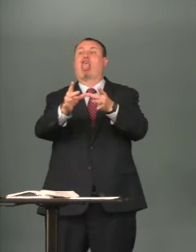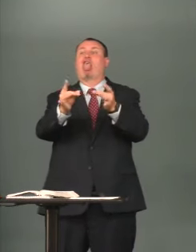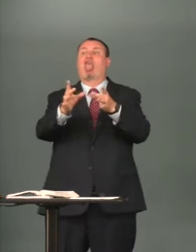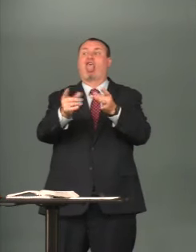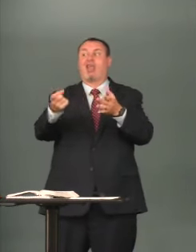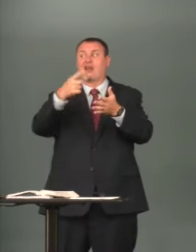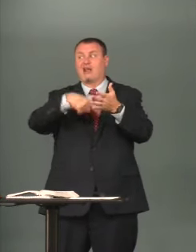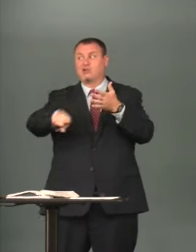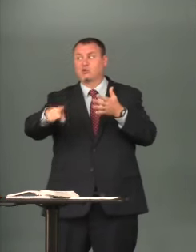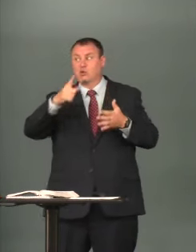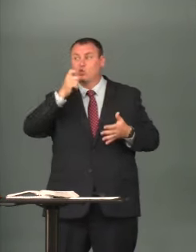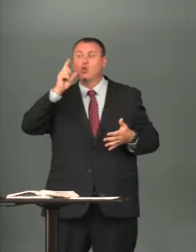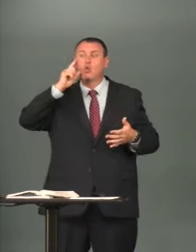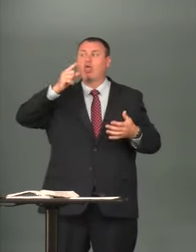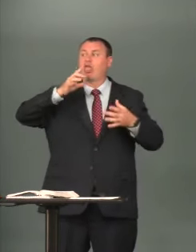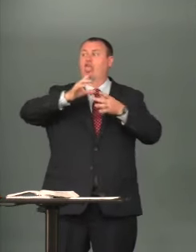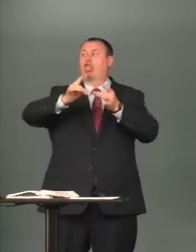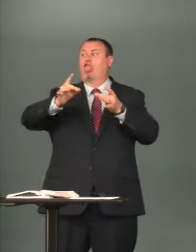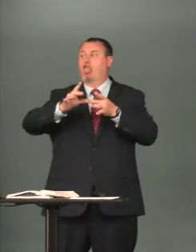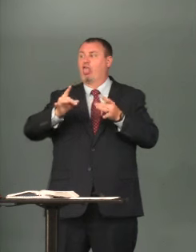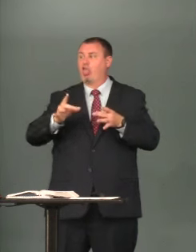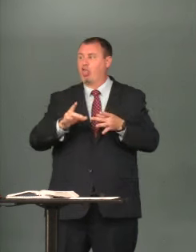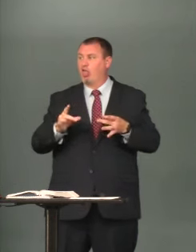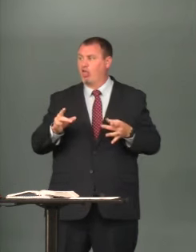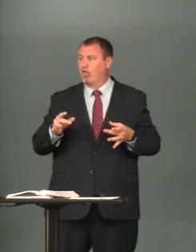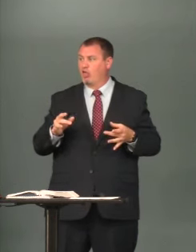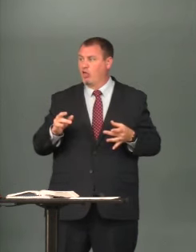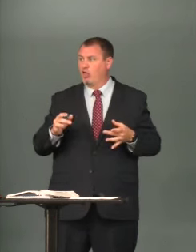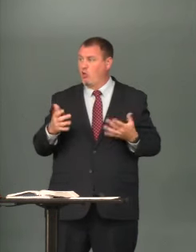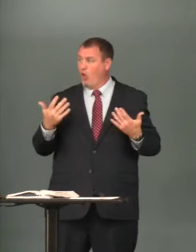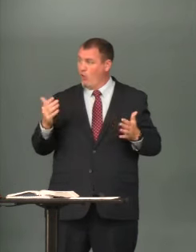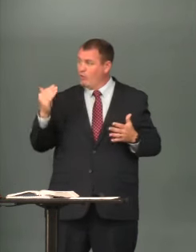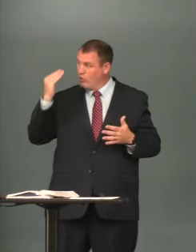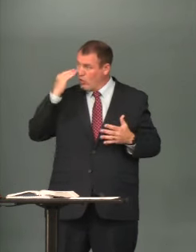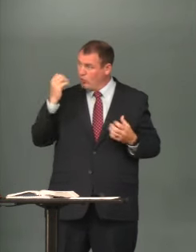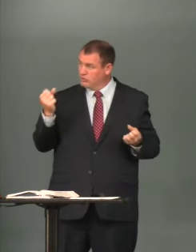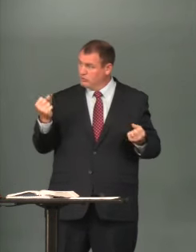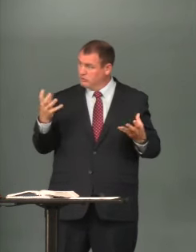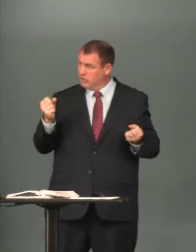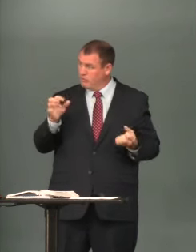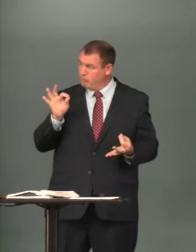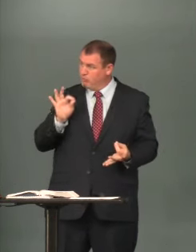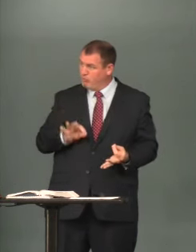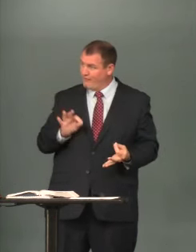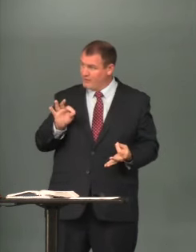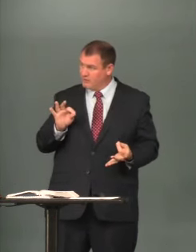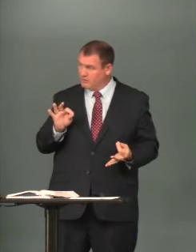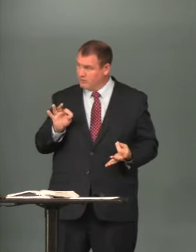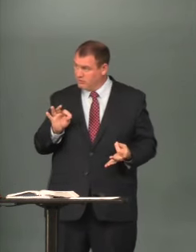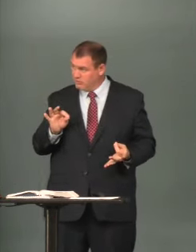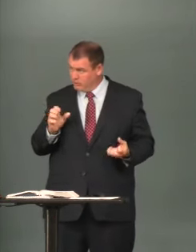see who's going to be willing to comment and share next week you already know it malachi